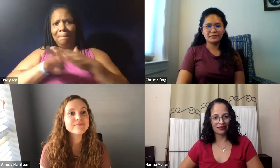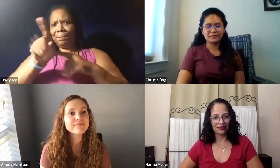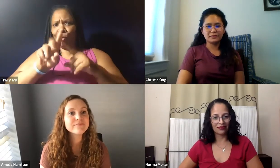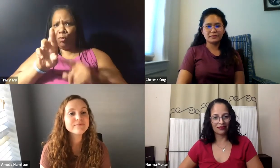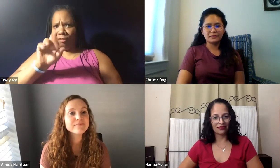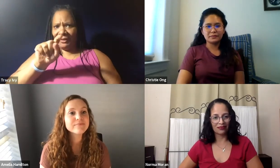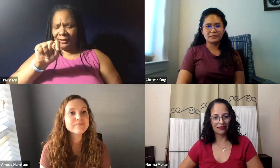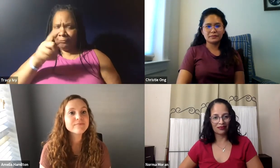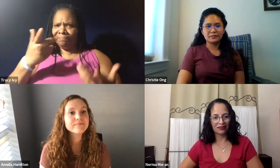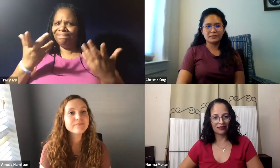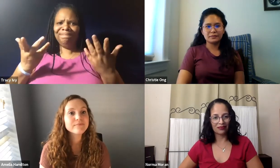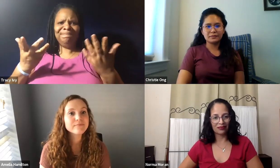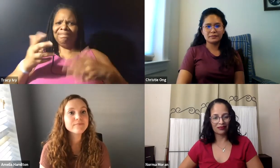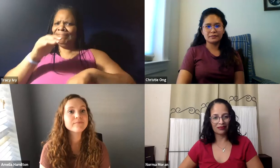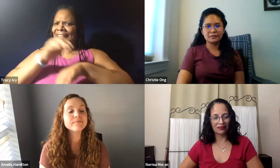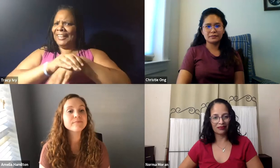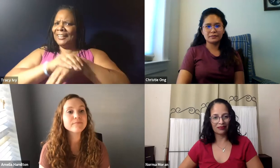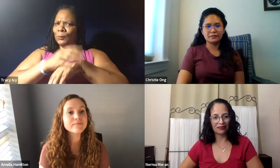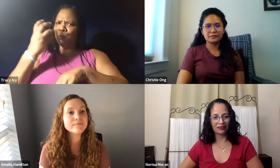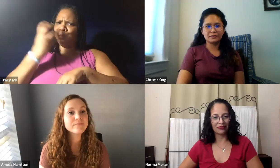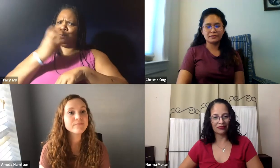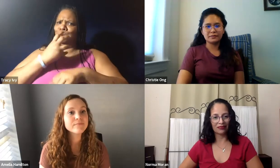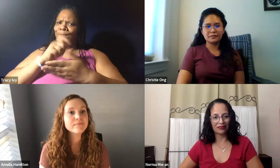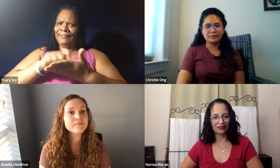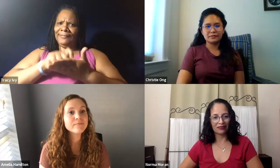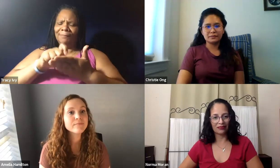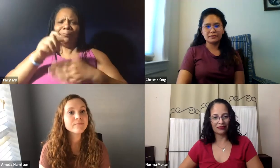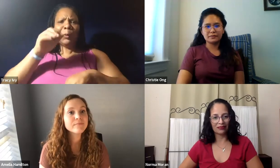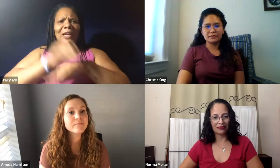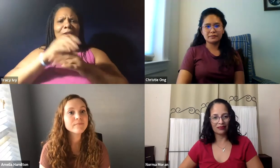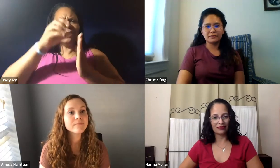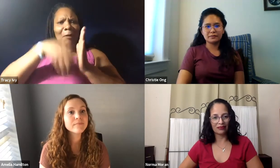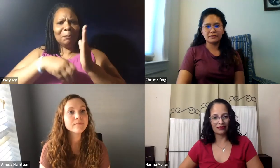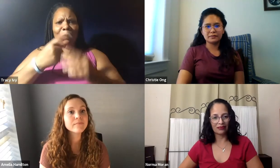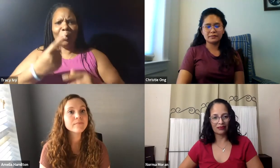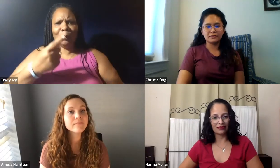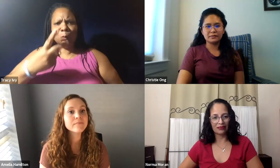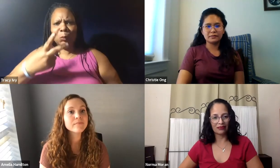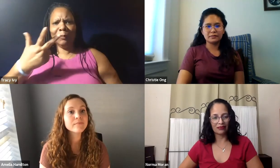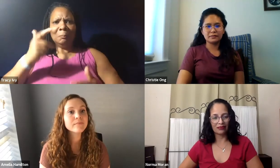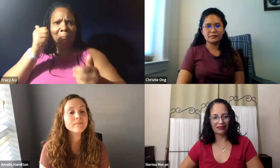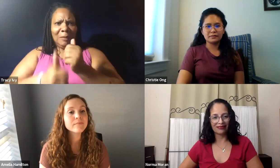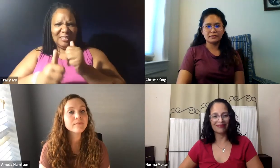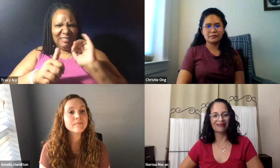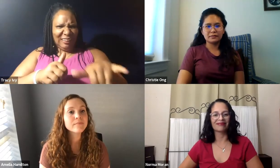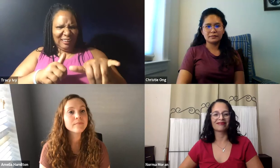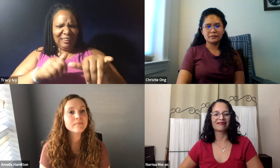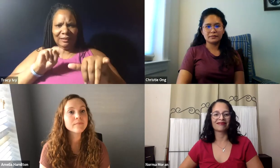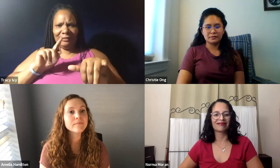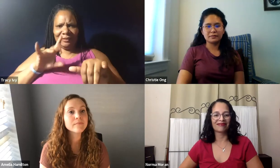I came into NTID and then I transferred over to RIT and English. I remember you had to go chapter what?